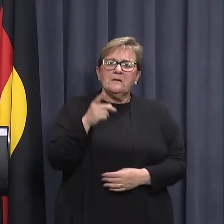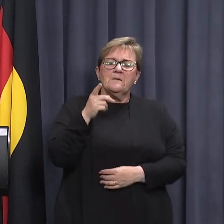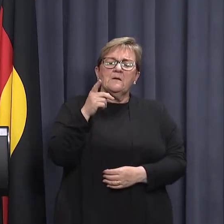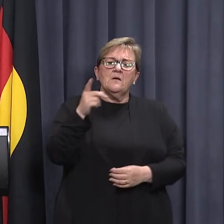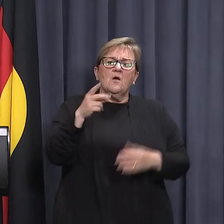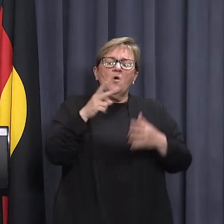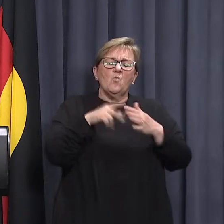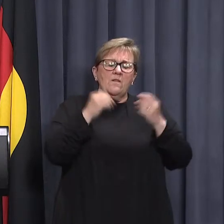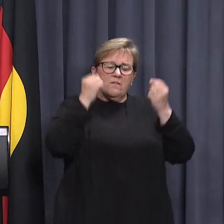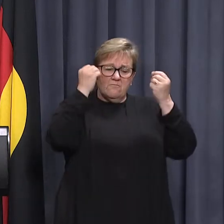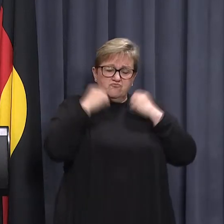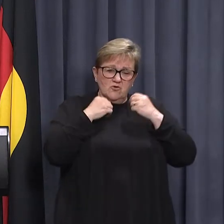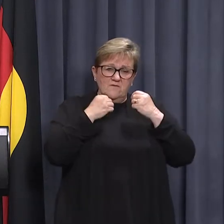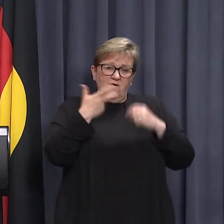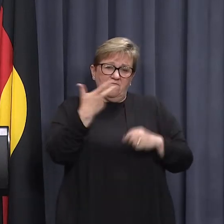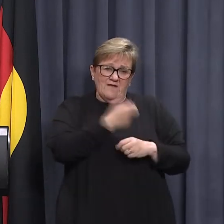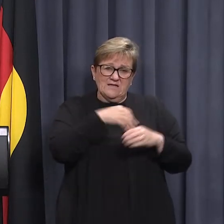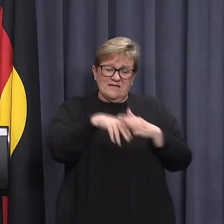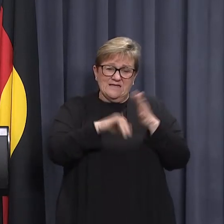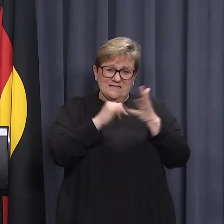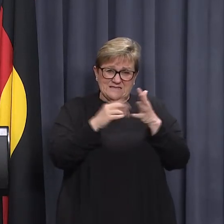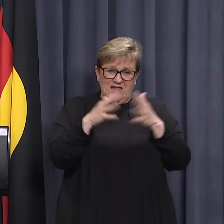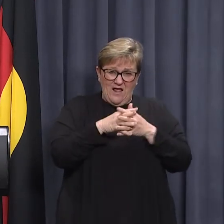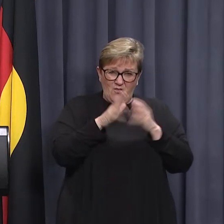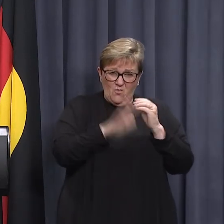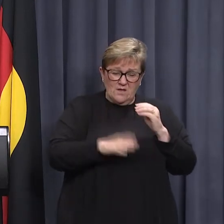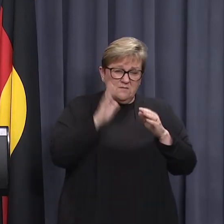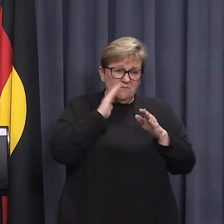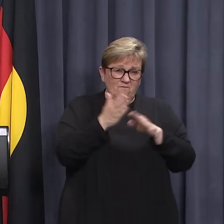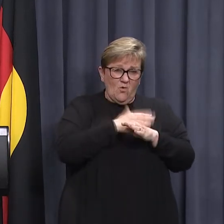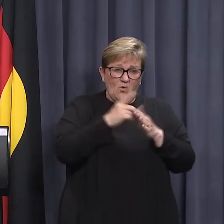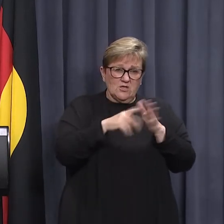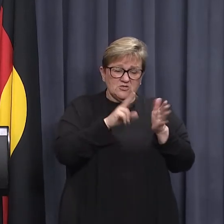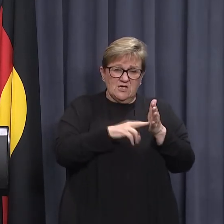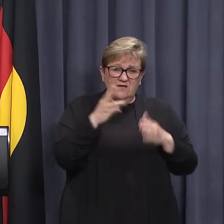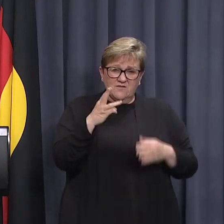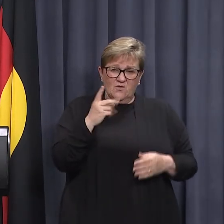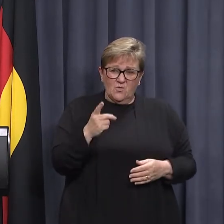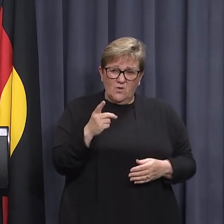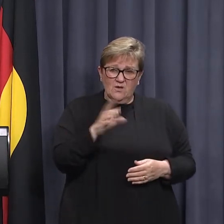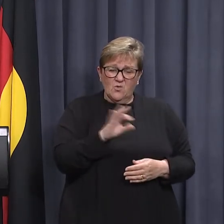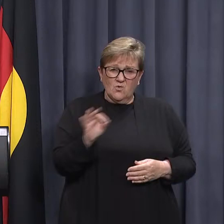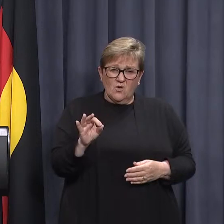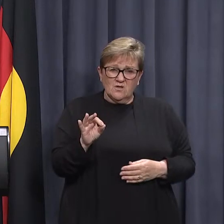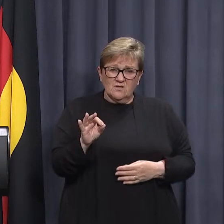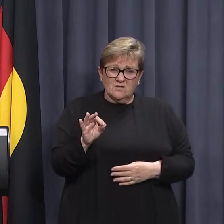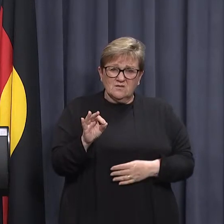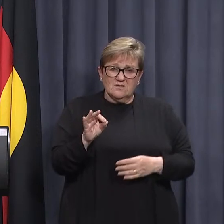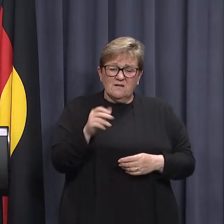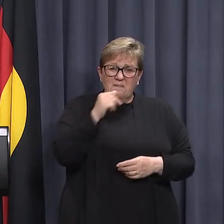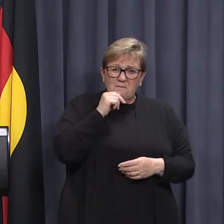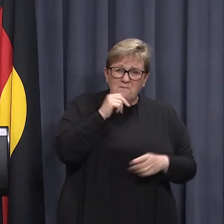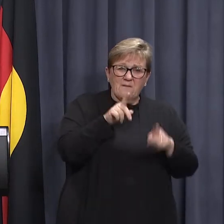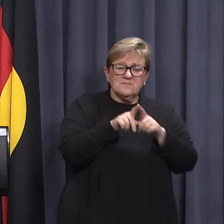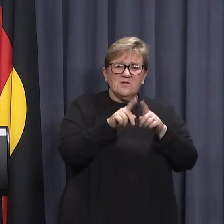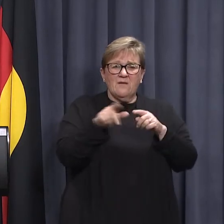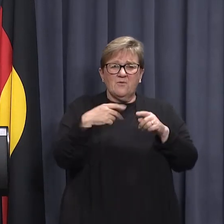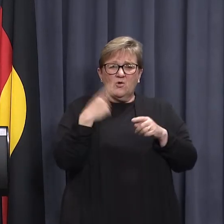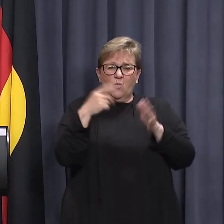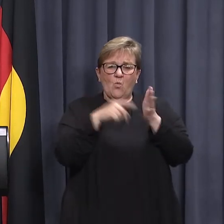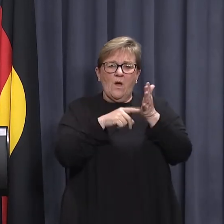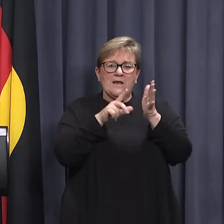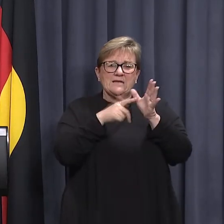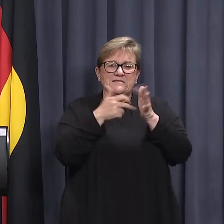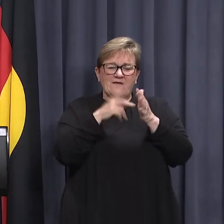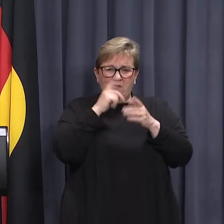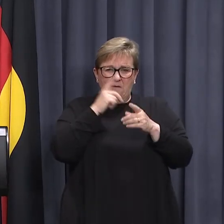applicable in the South West before January 31? The pubs down there, the Settlers Taverns, one of the exposure sites, for example?